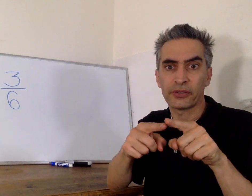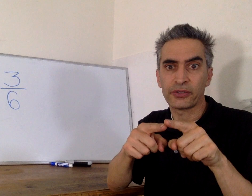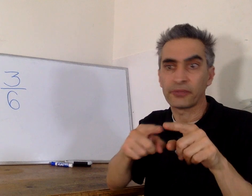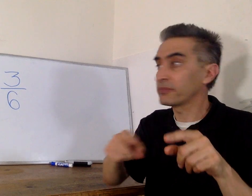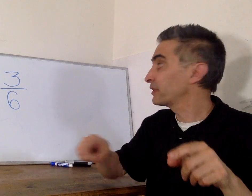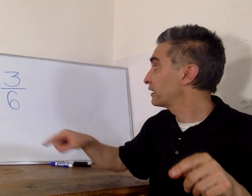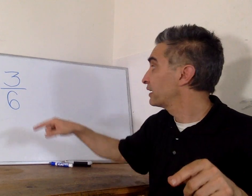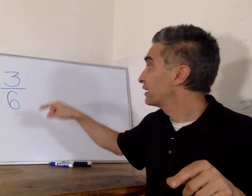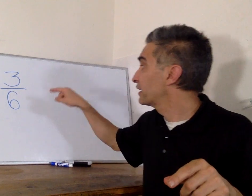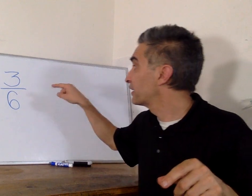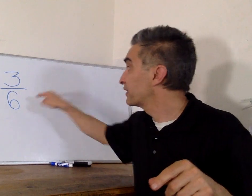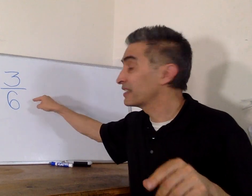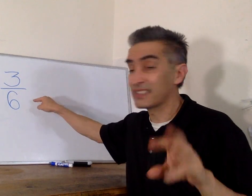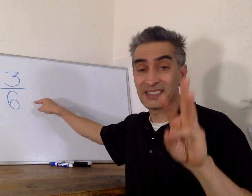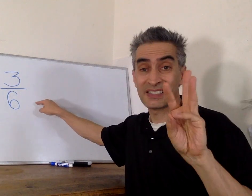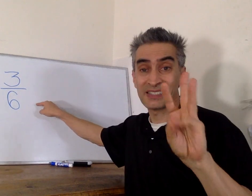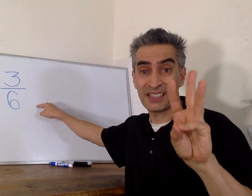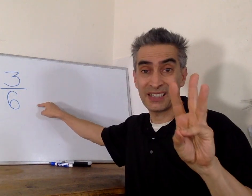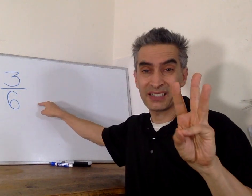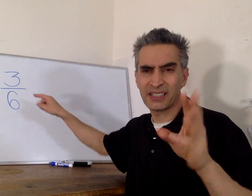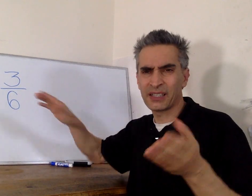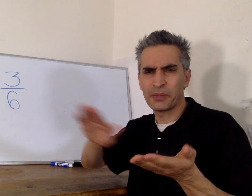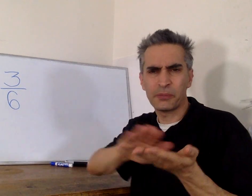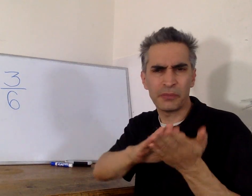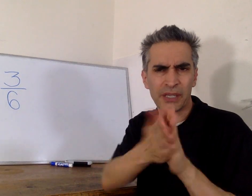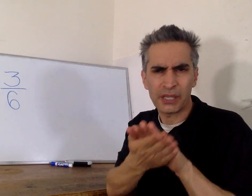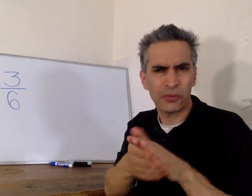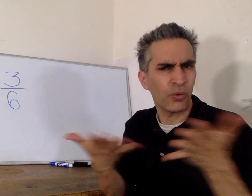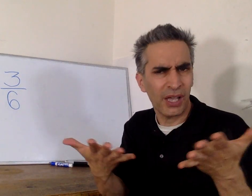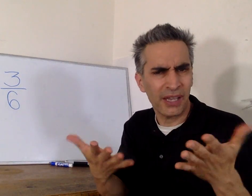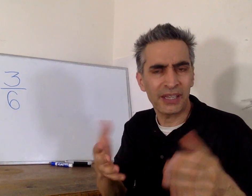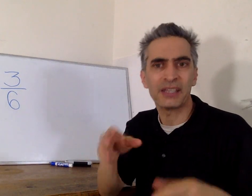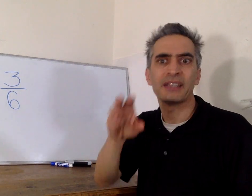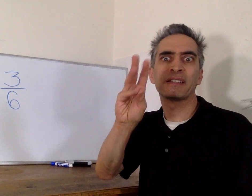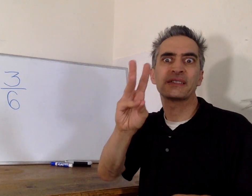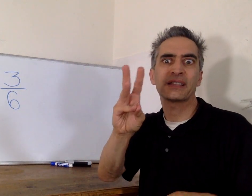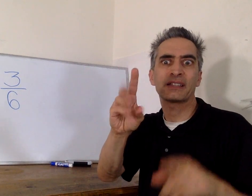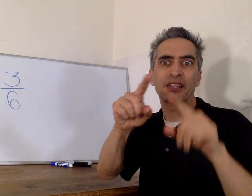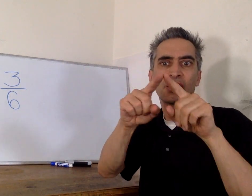and this six becomes six-sixths.